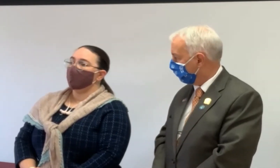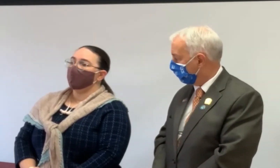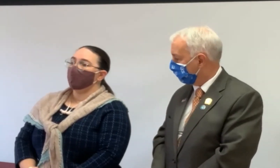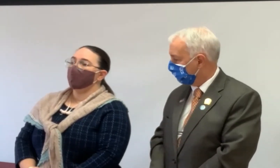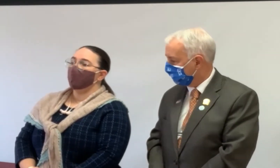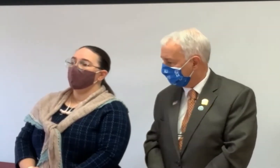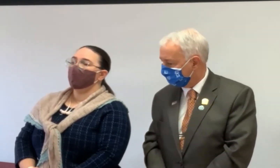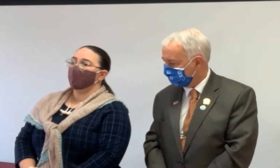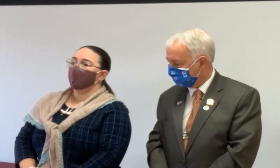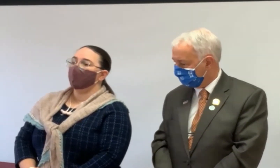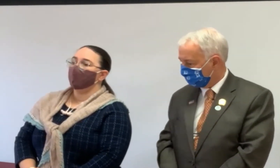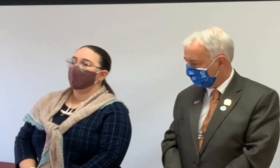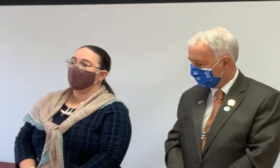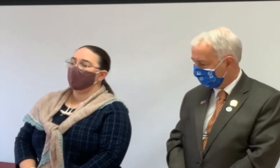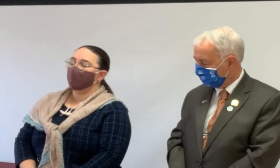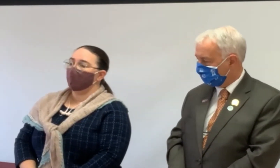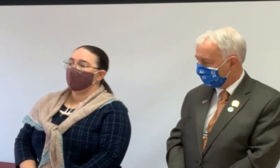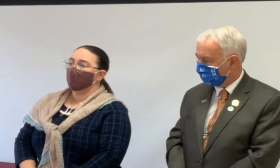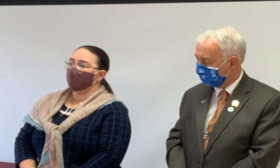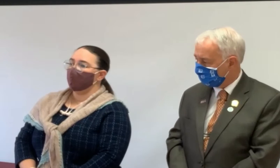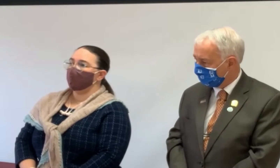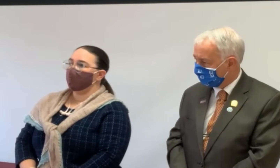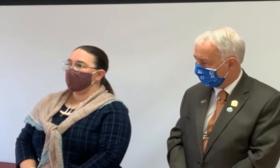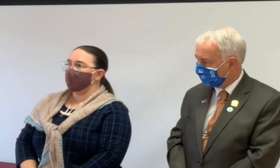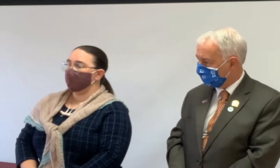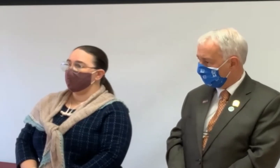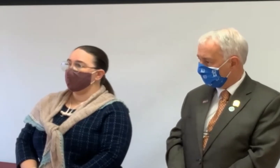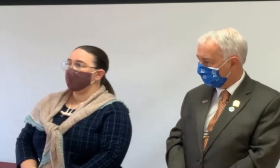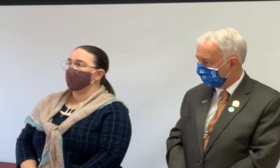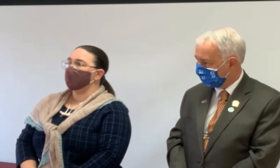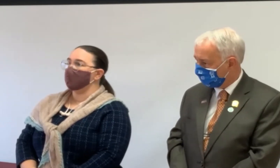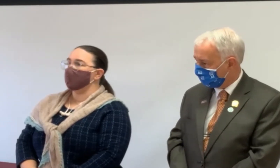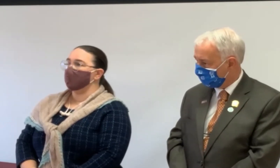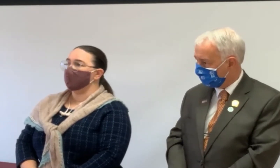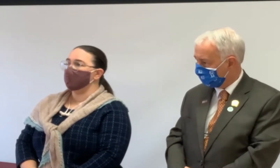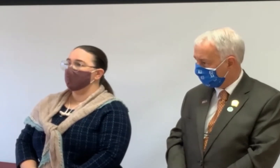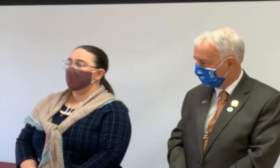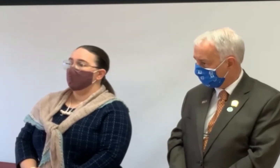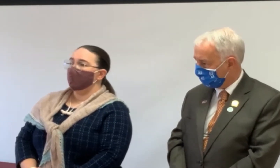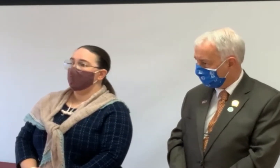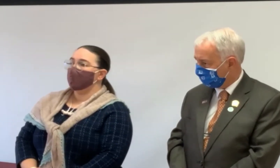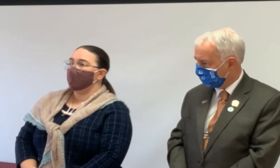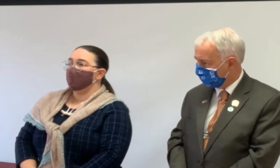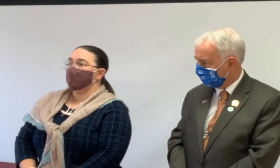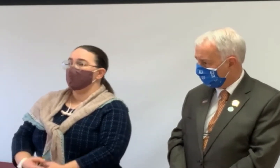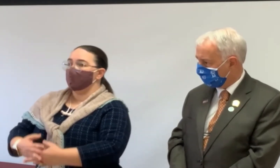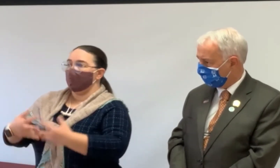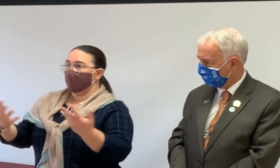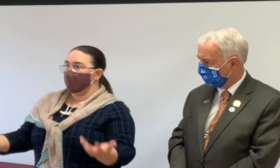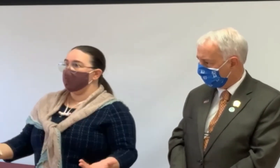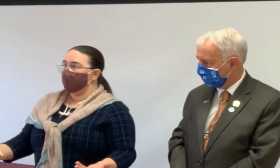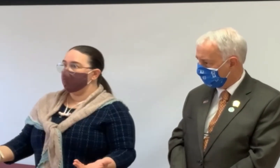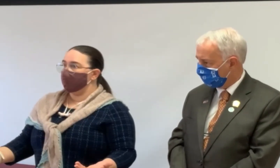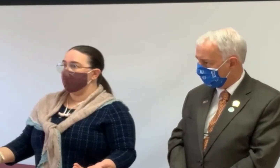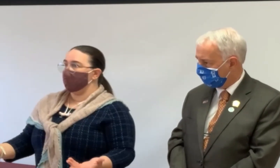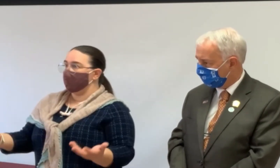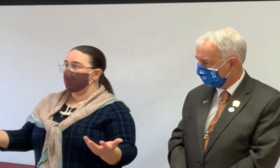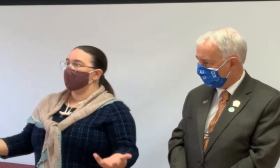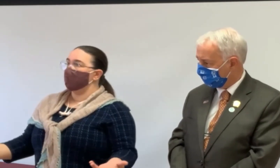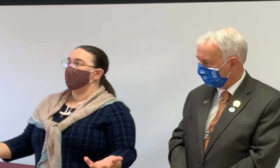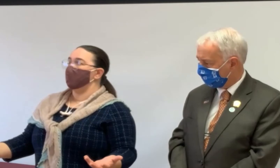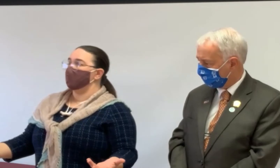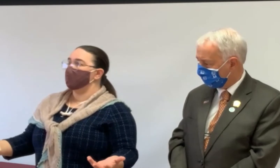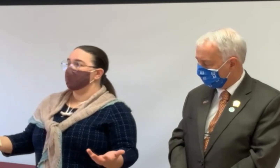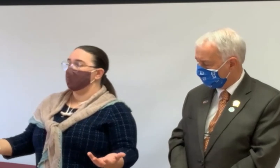So it's not the only answer, but it is one worth considering because it does, it is, it's designed for